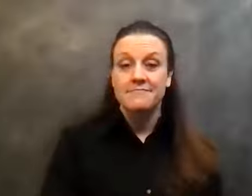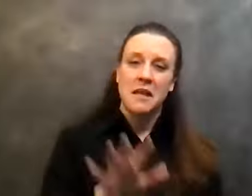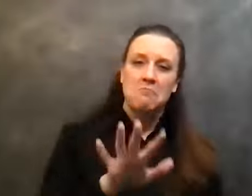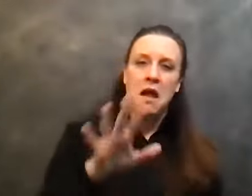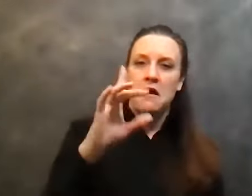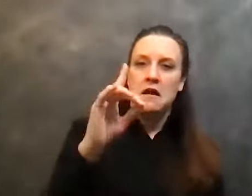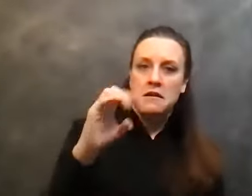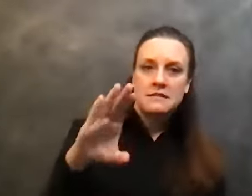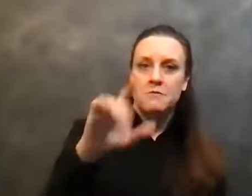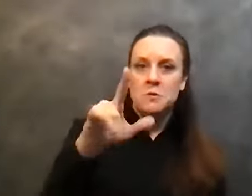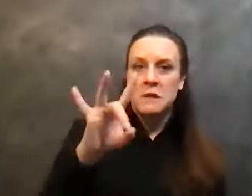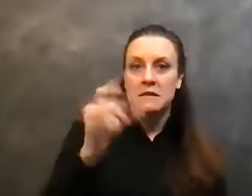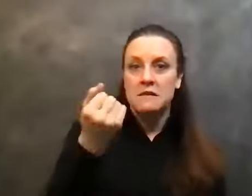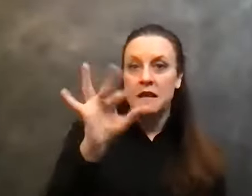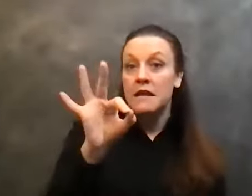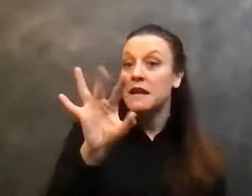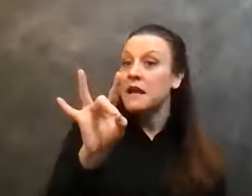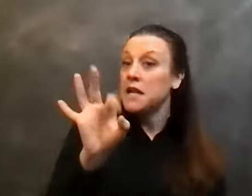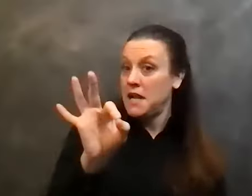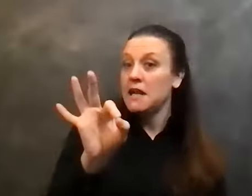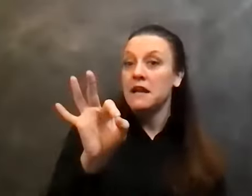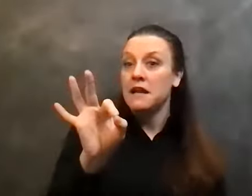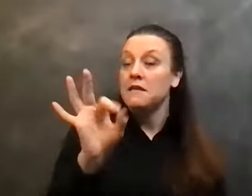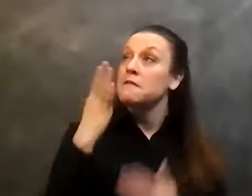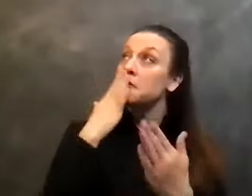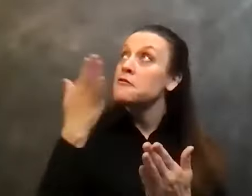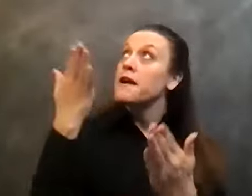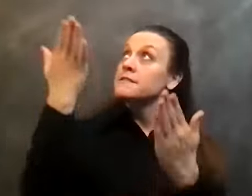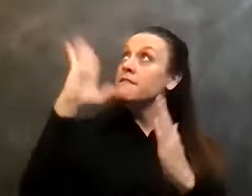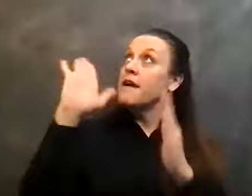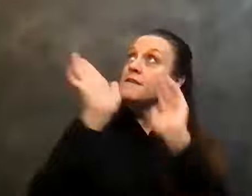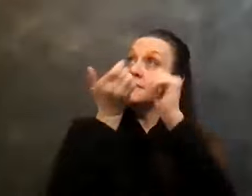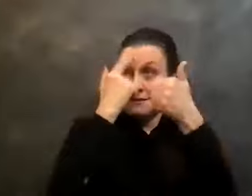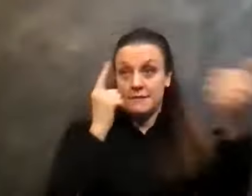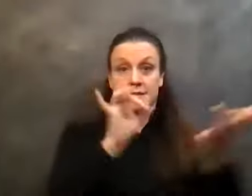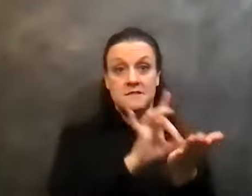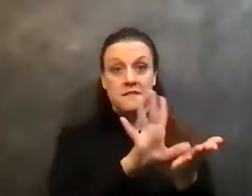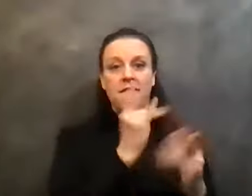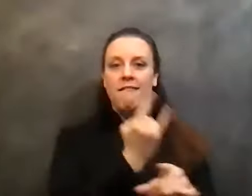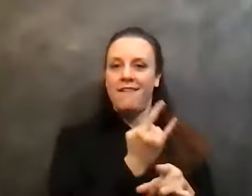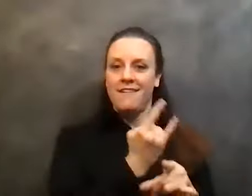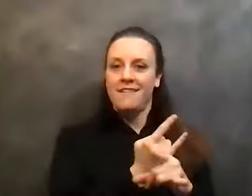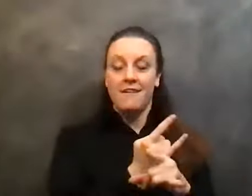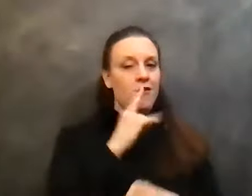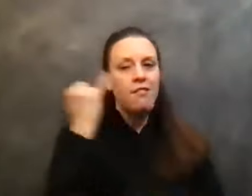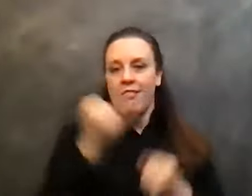28th, 1989. The grace of God separated me from alcohol for the last time. And